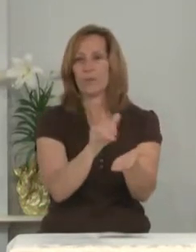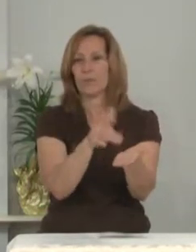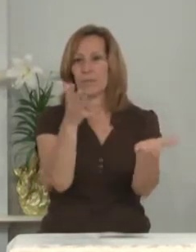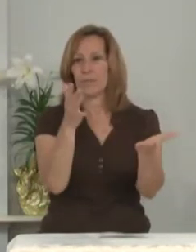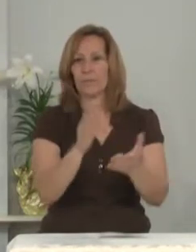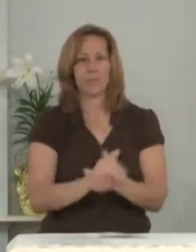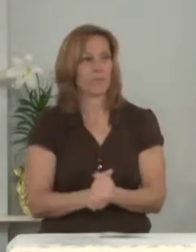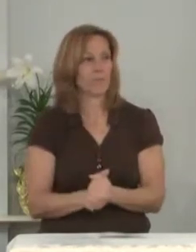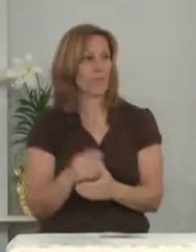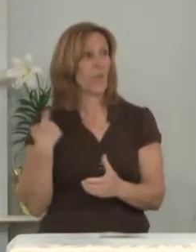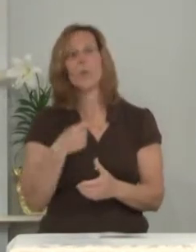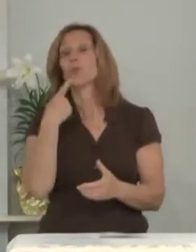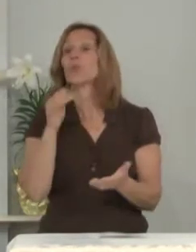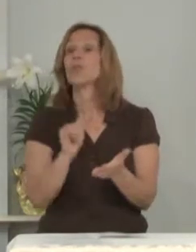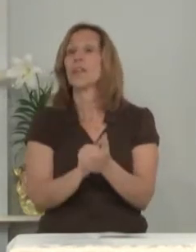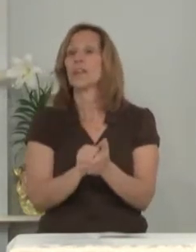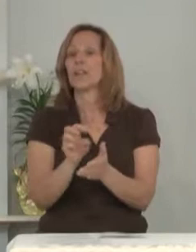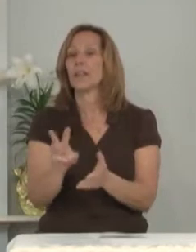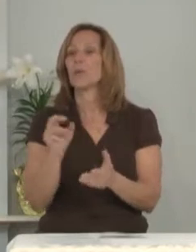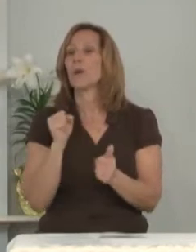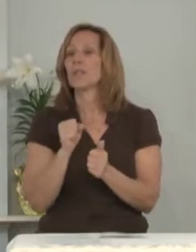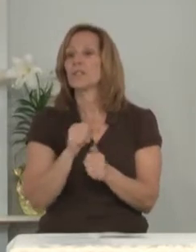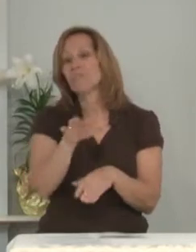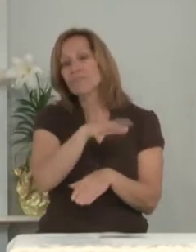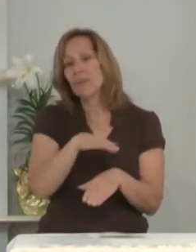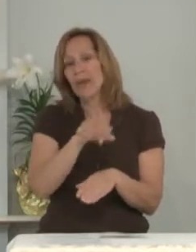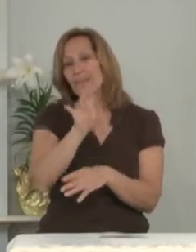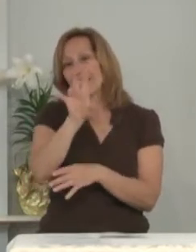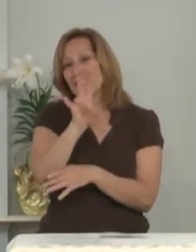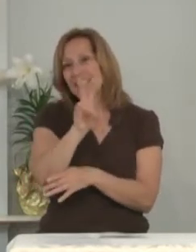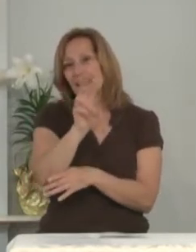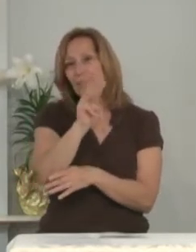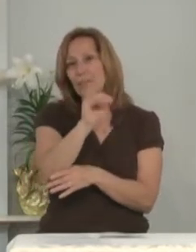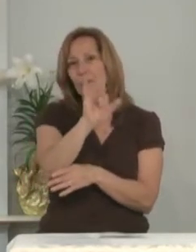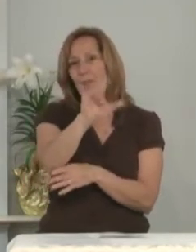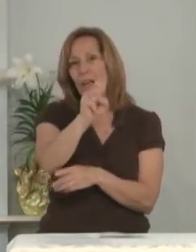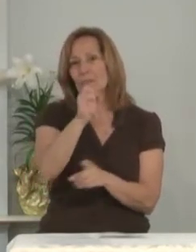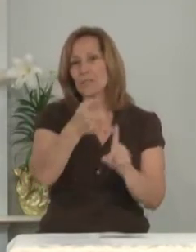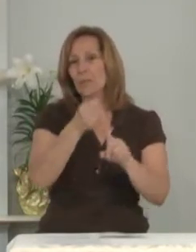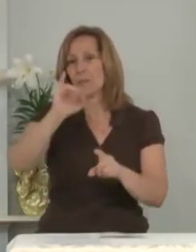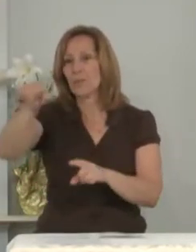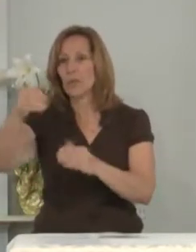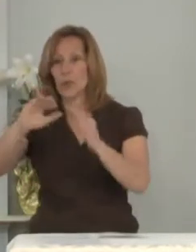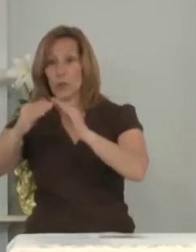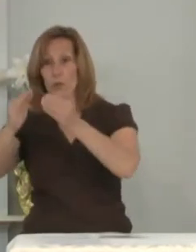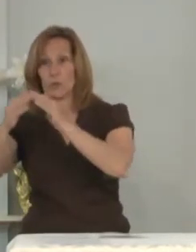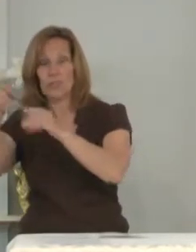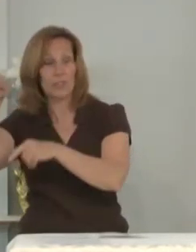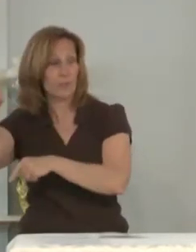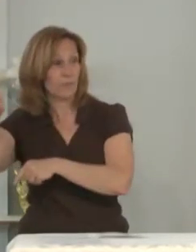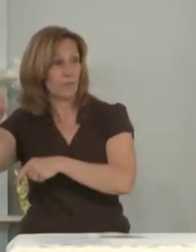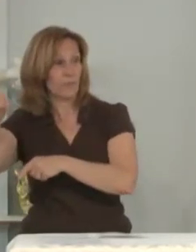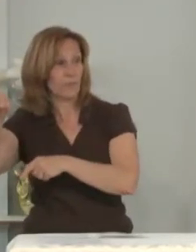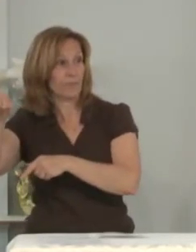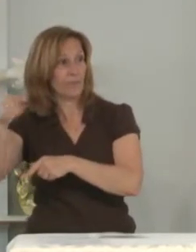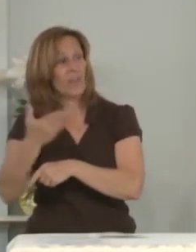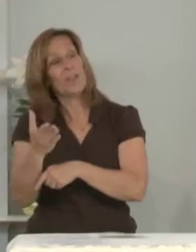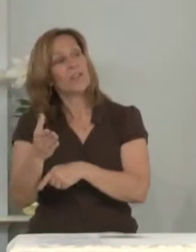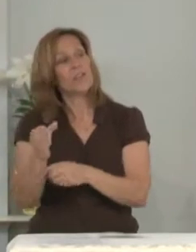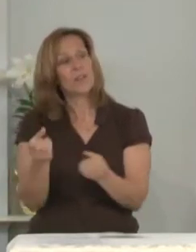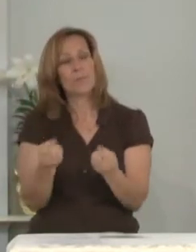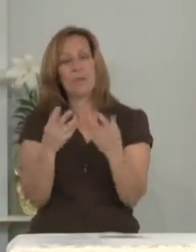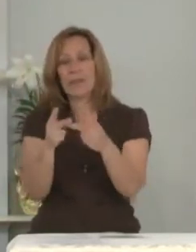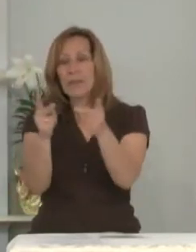We're told that it was about seven miles from Jerusalem. There are